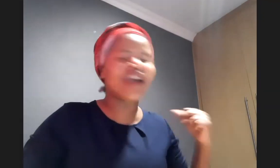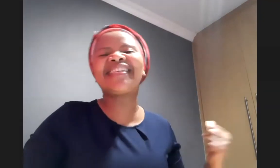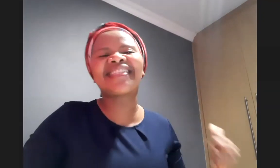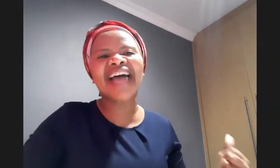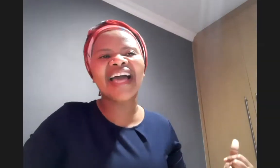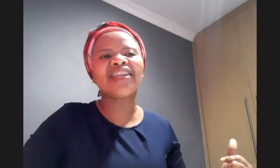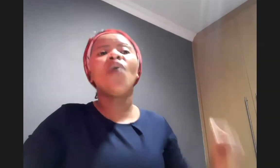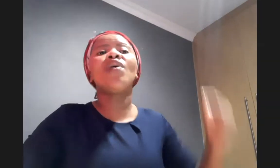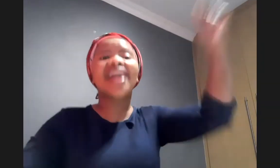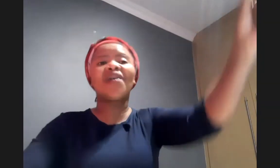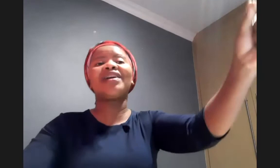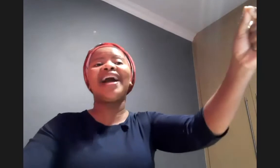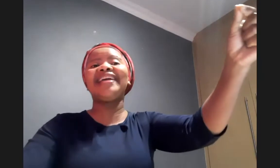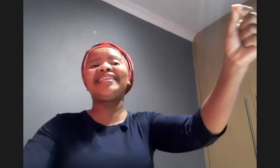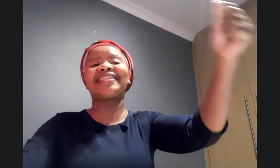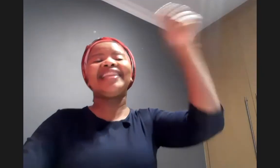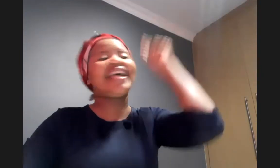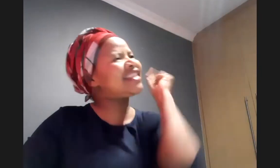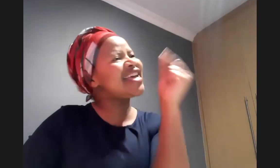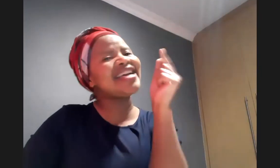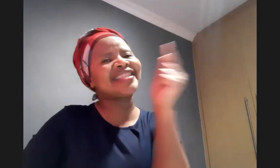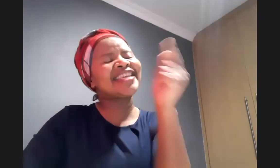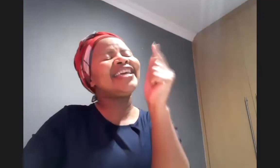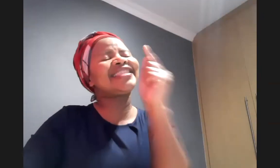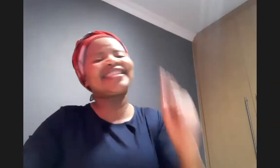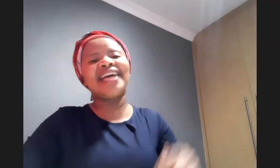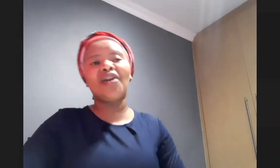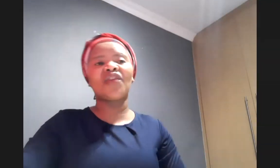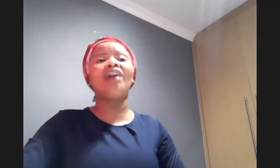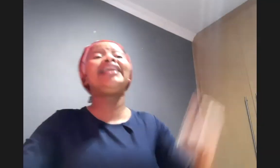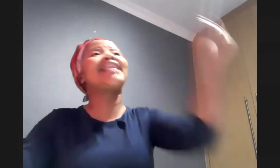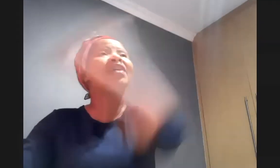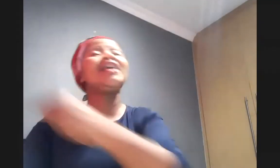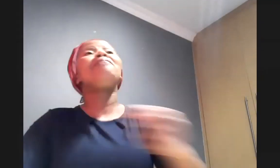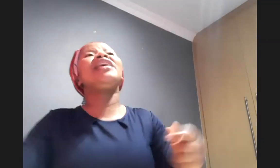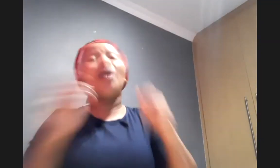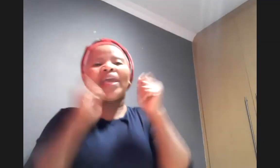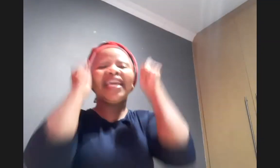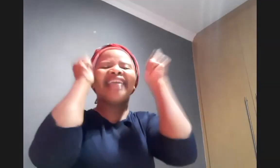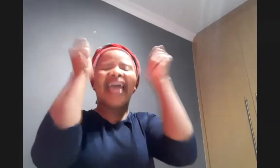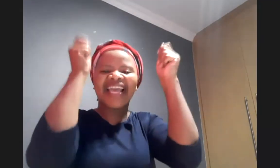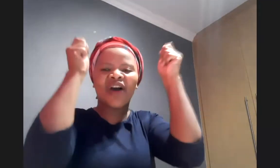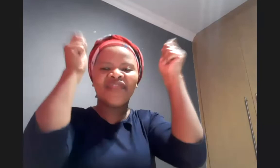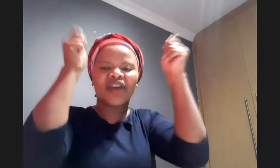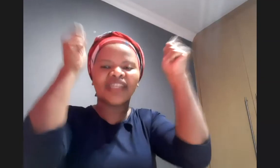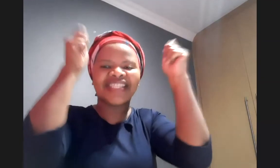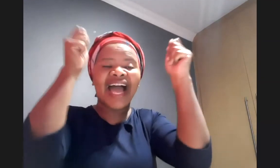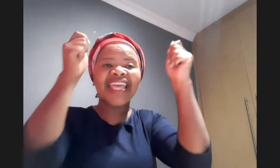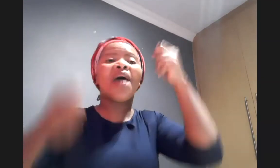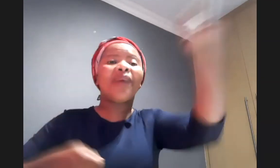his side who recognizes that this is the son of god he he is hanging on the cross dying but